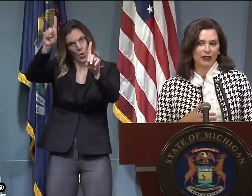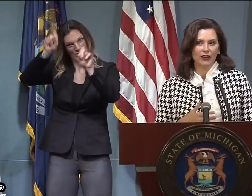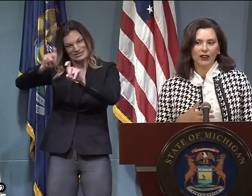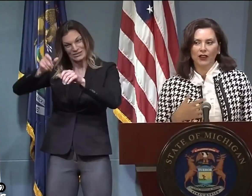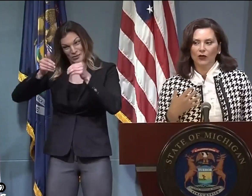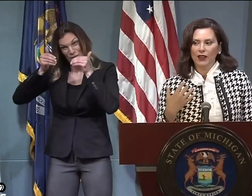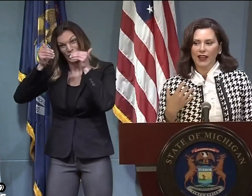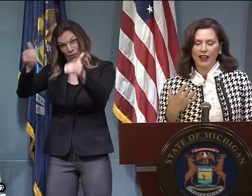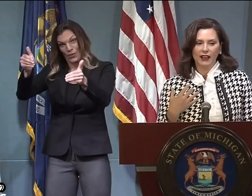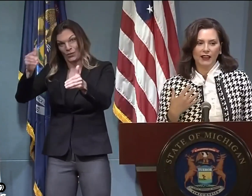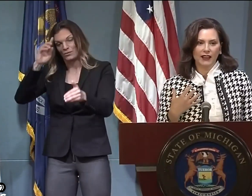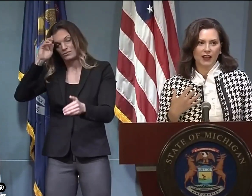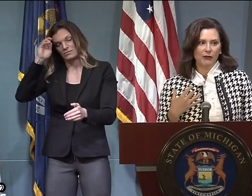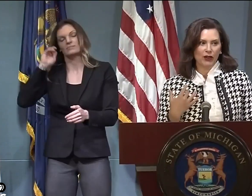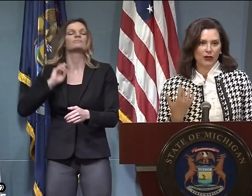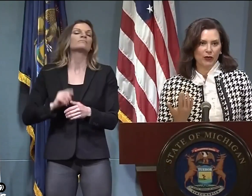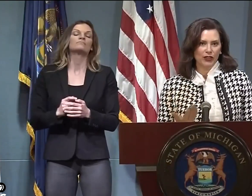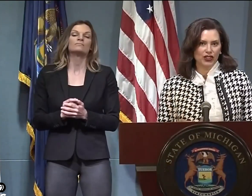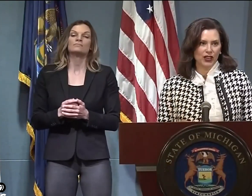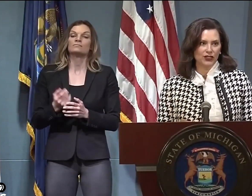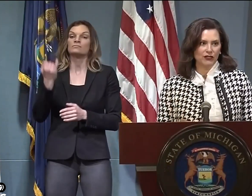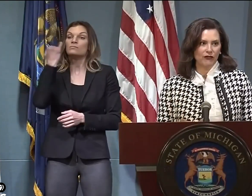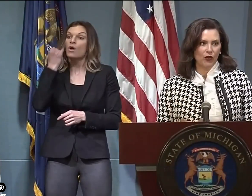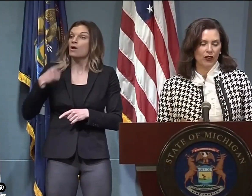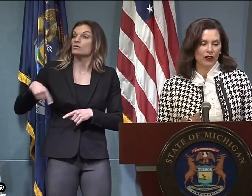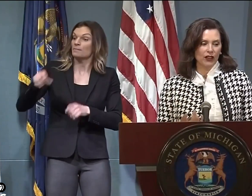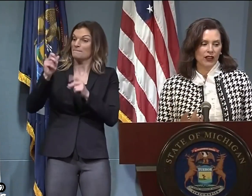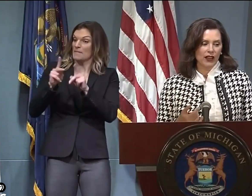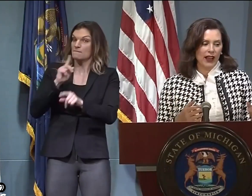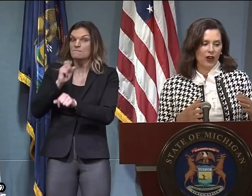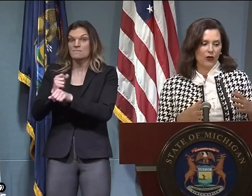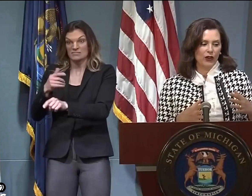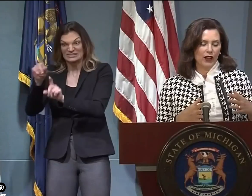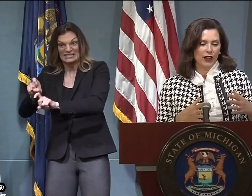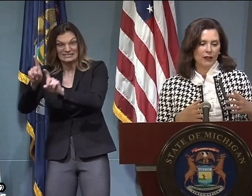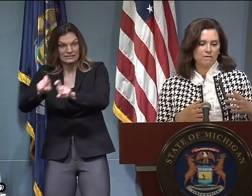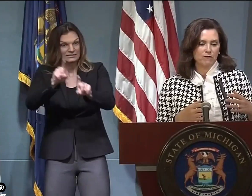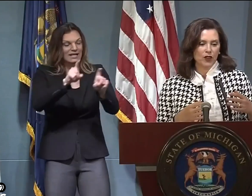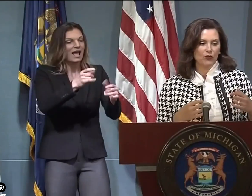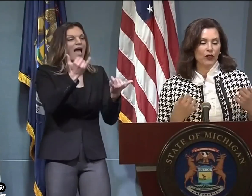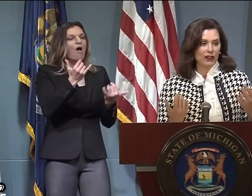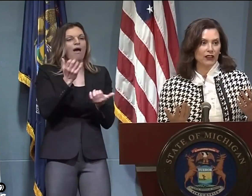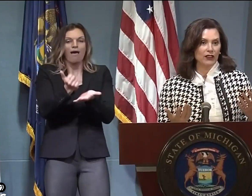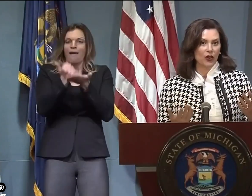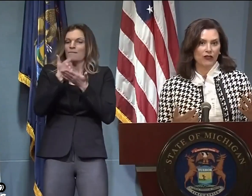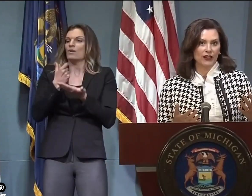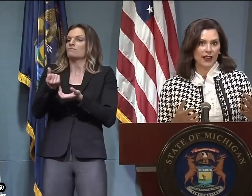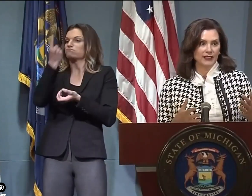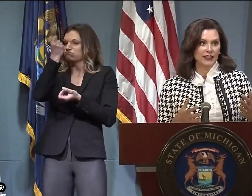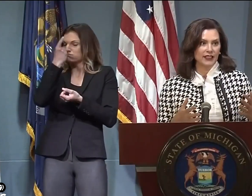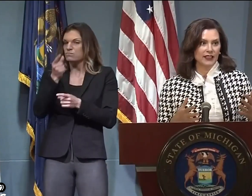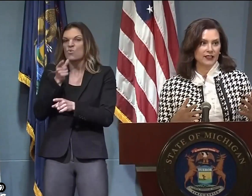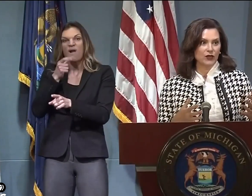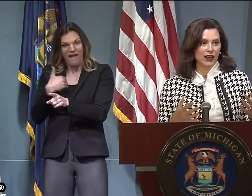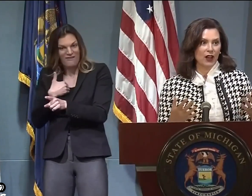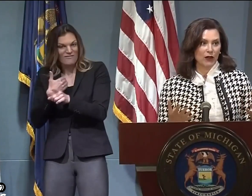tested. The more people that get tested, the better. We can get a better appreciation for how